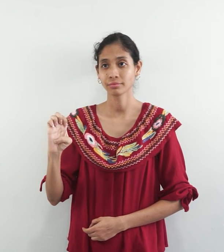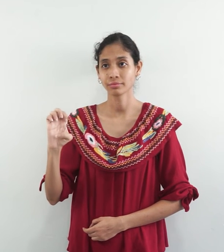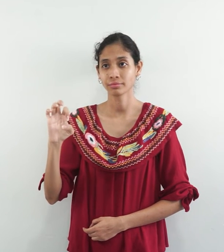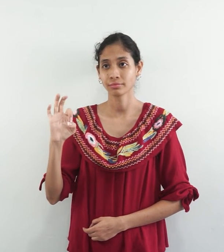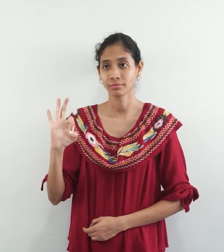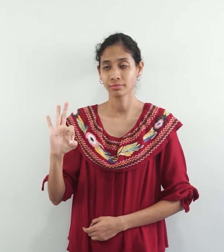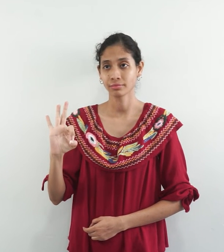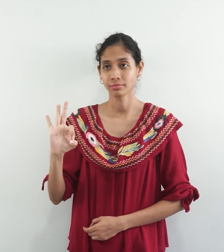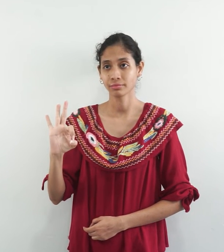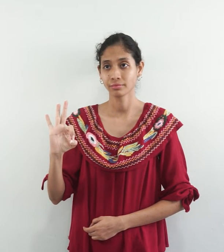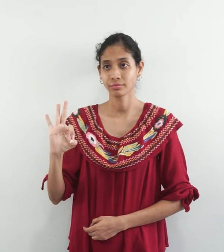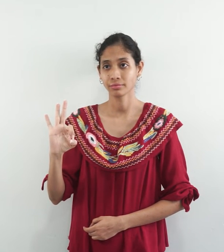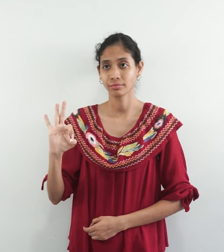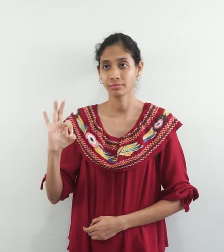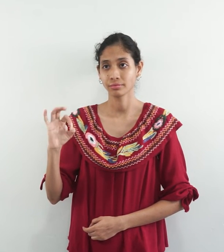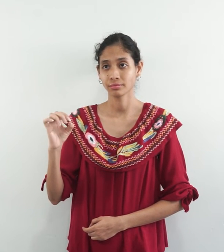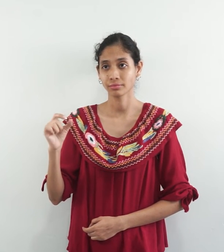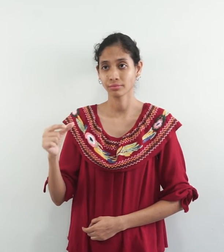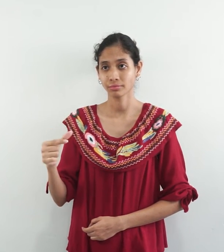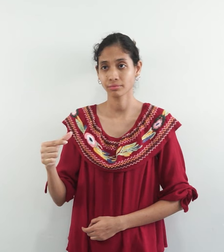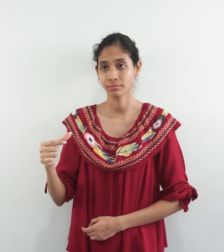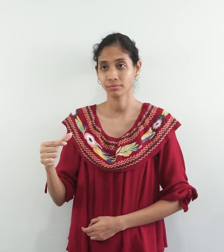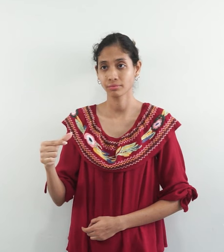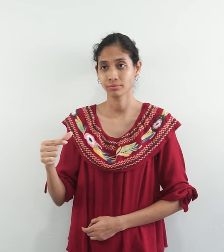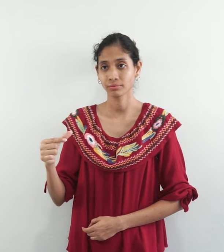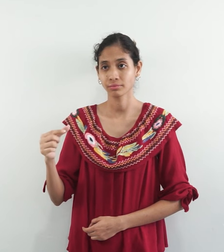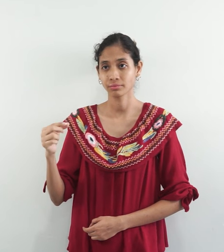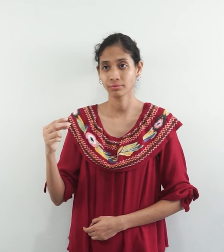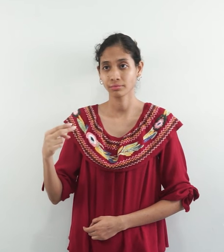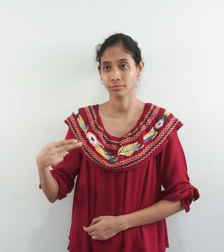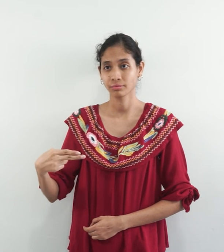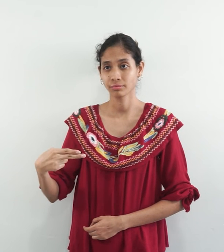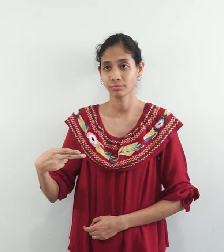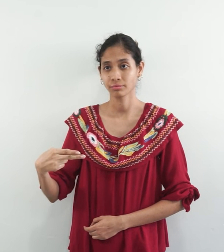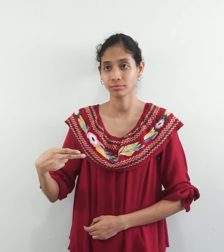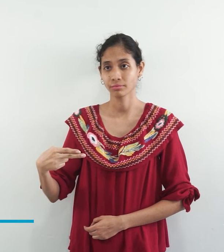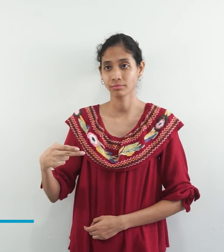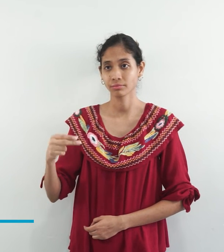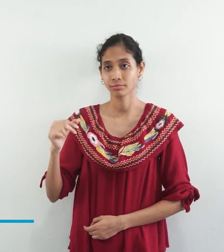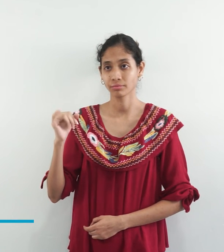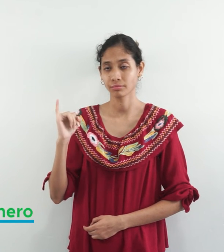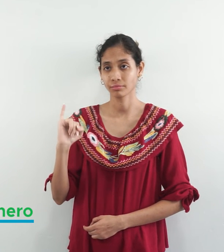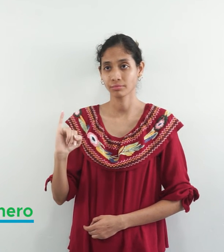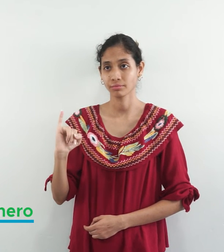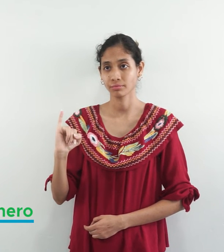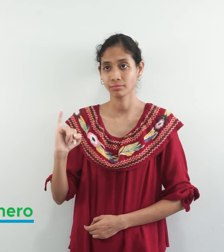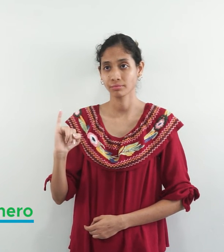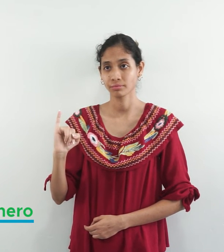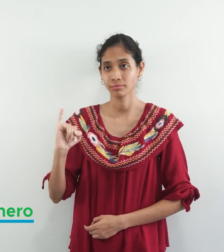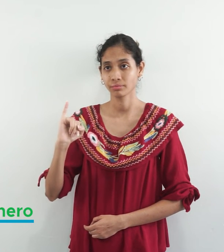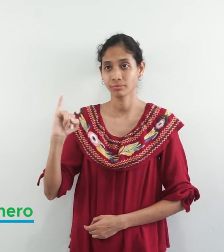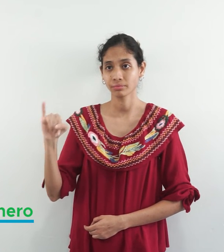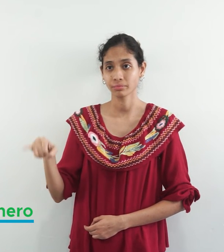F, G, H, I, J,